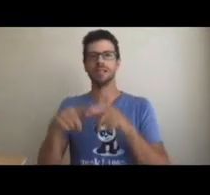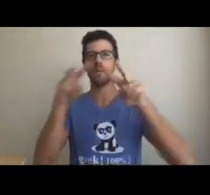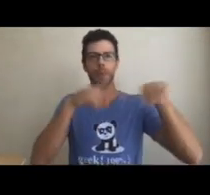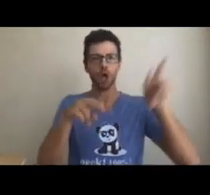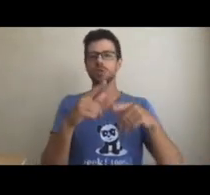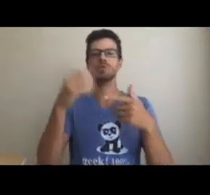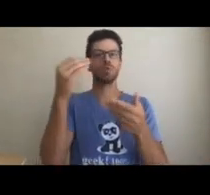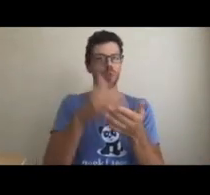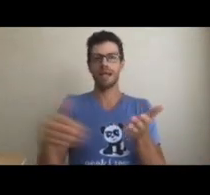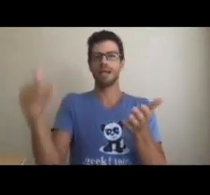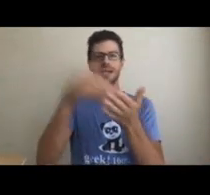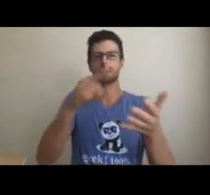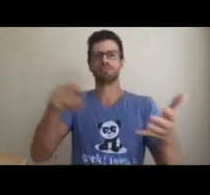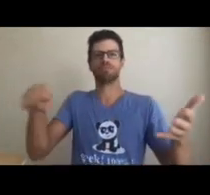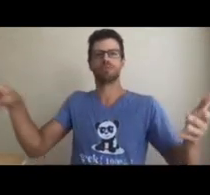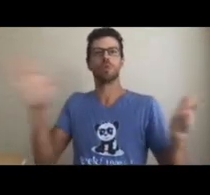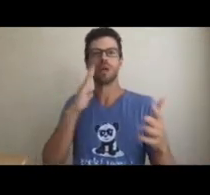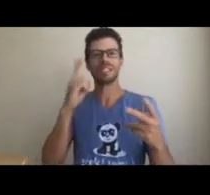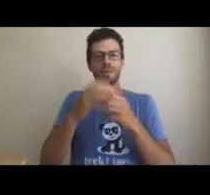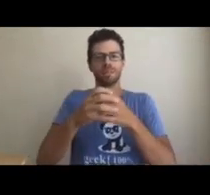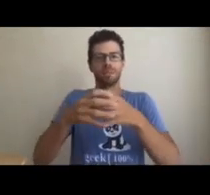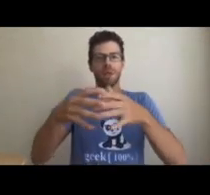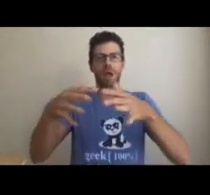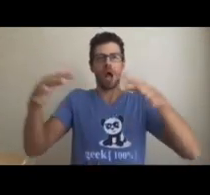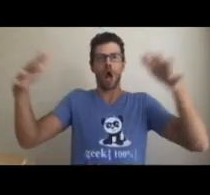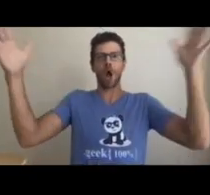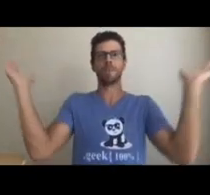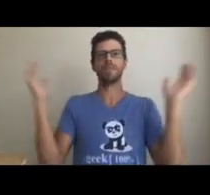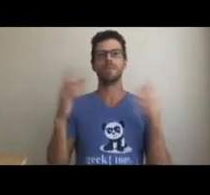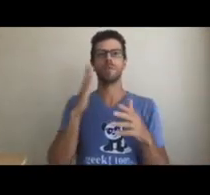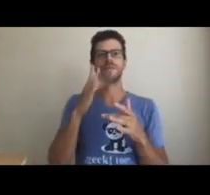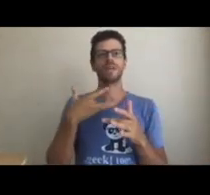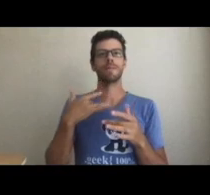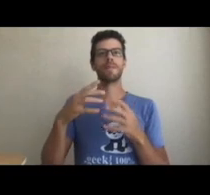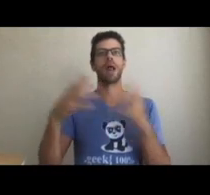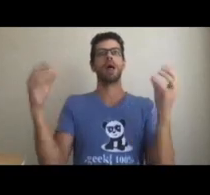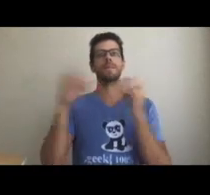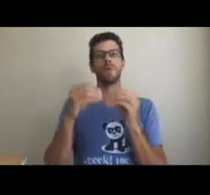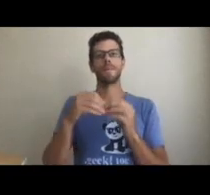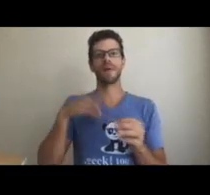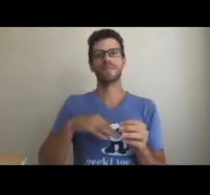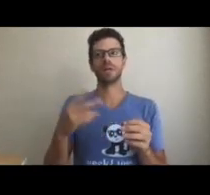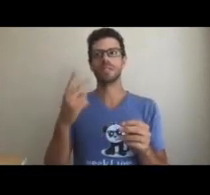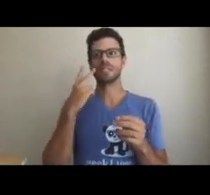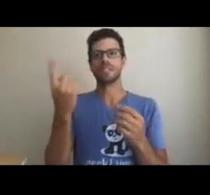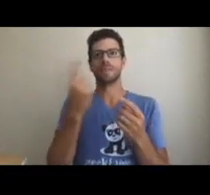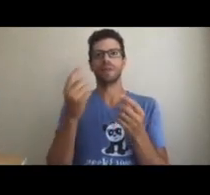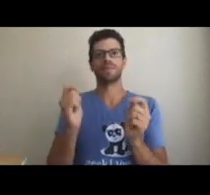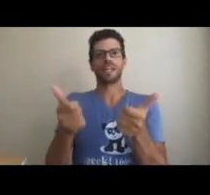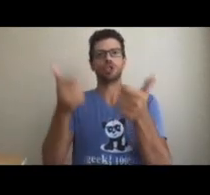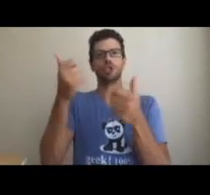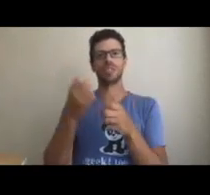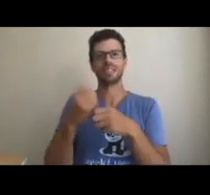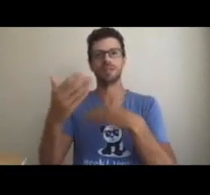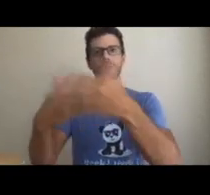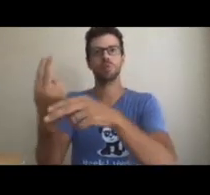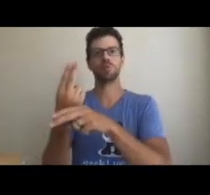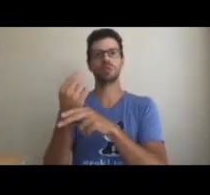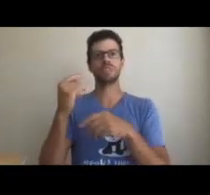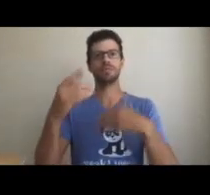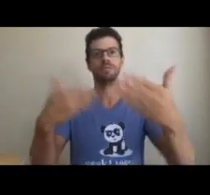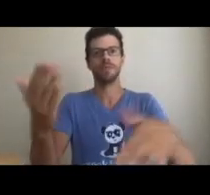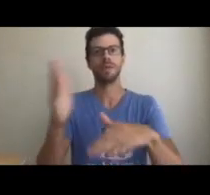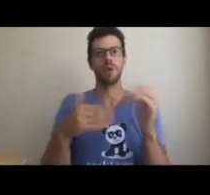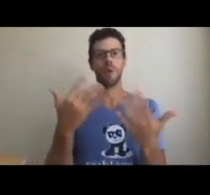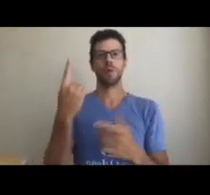test to make sure it passes QA. Then, lastly, monitor to make sure nothing breaks. When everything looks good